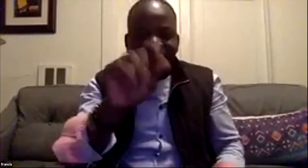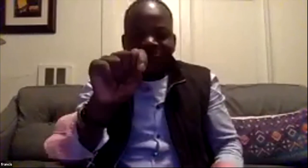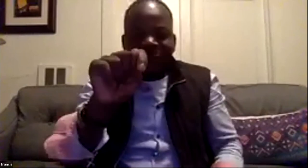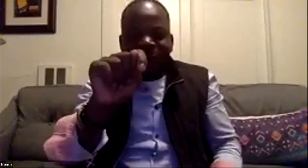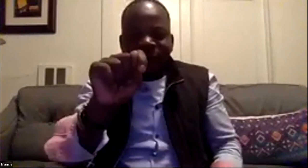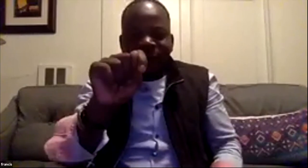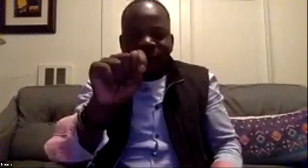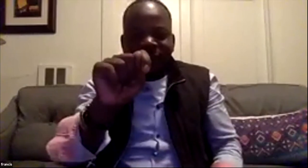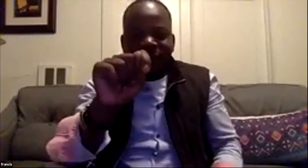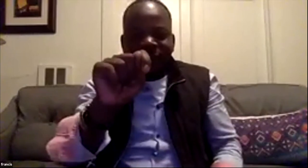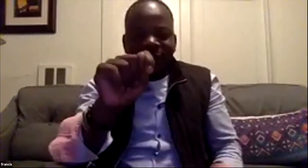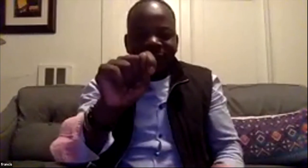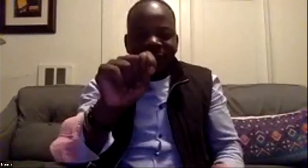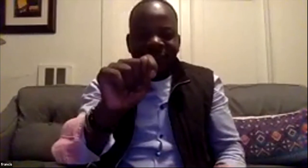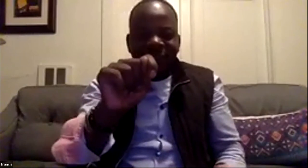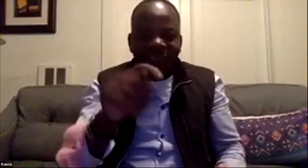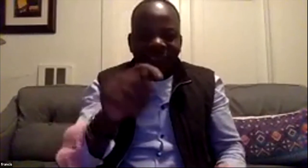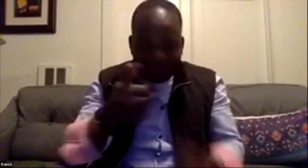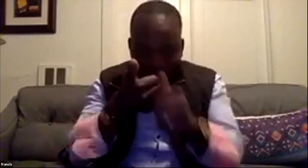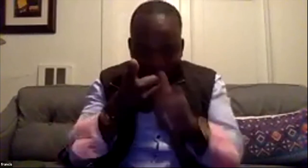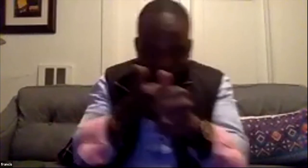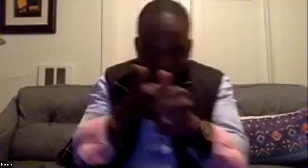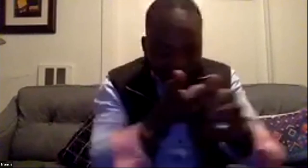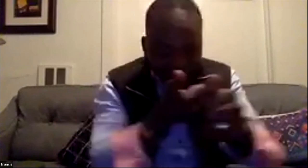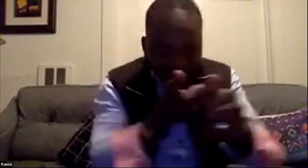he says i'll just follow in your footsteps